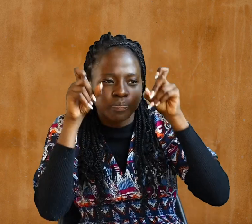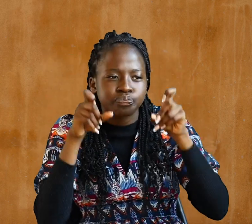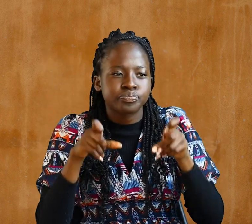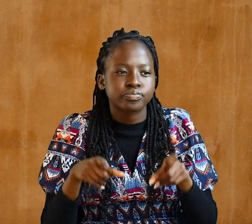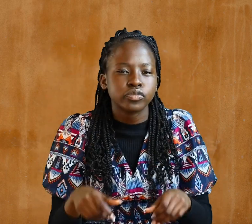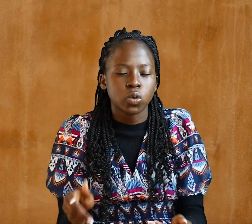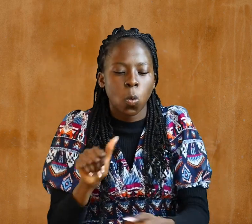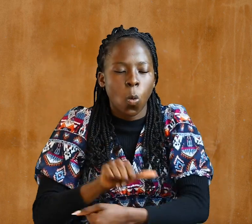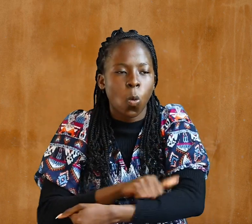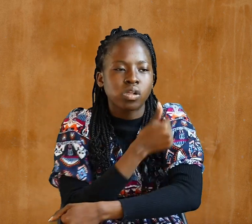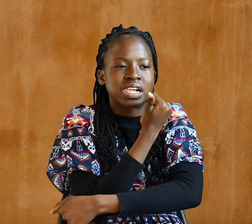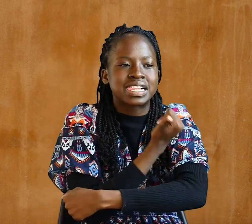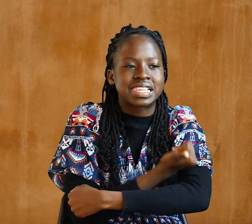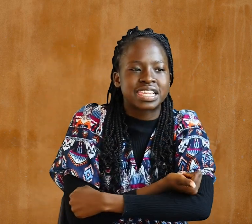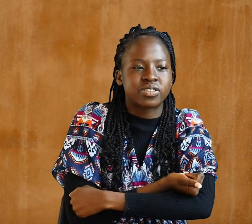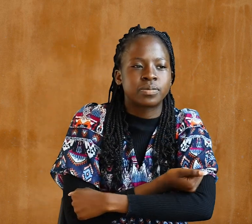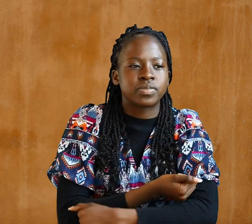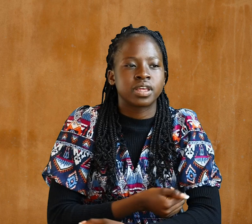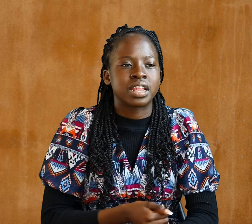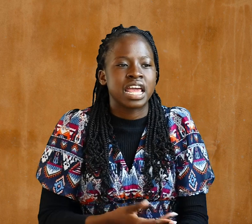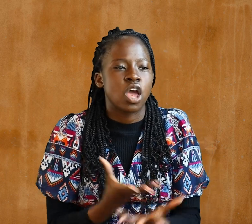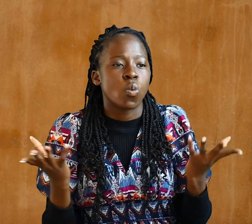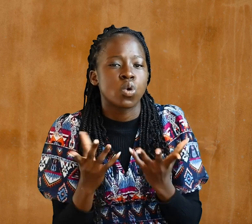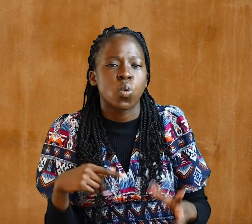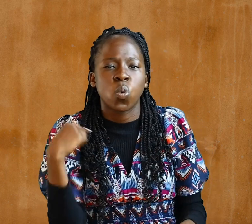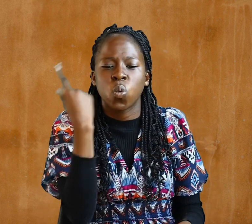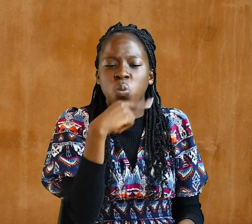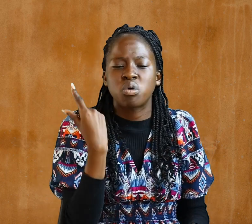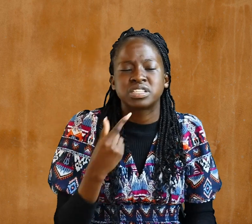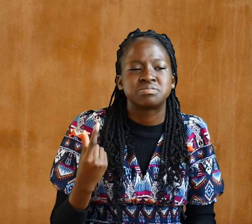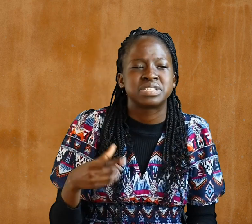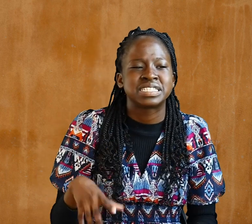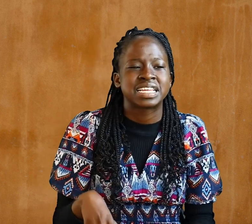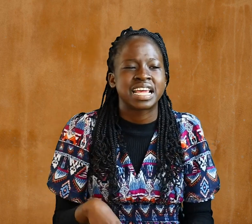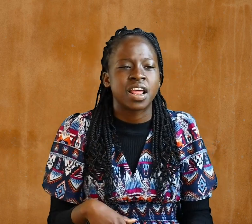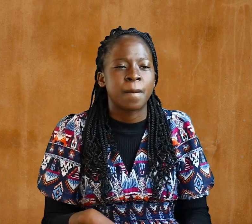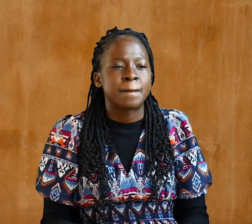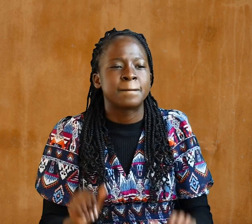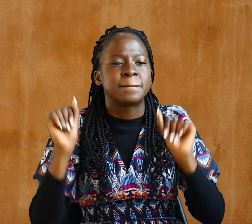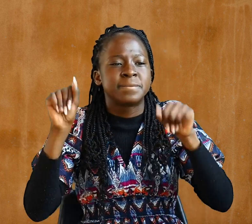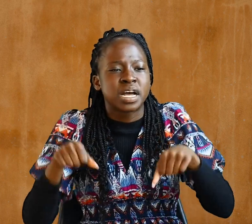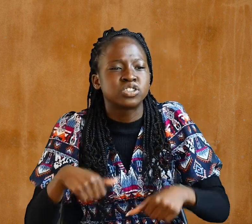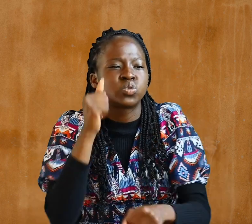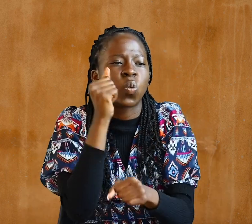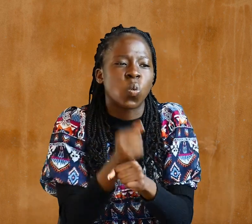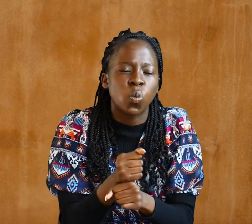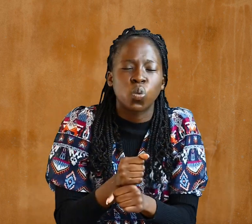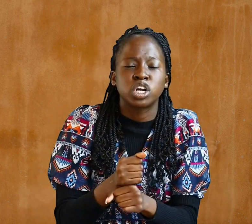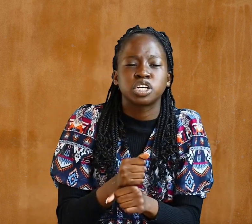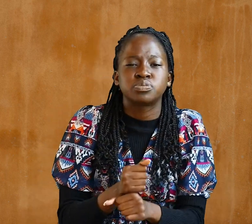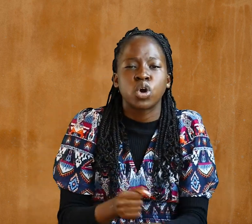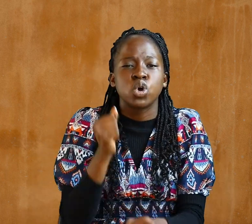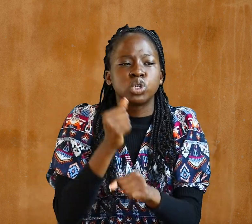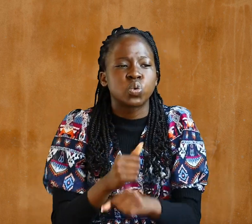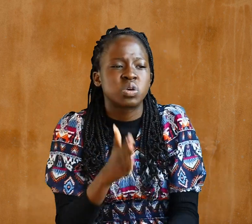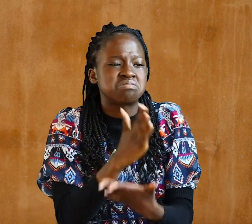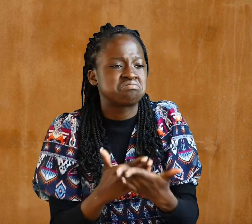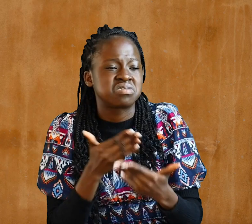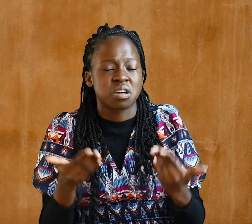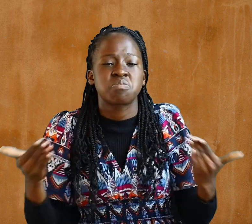stealing Must steal no longer But must work Doing something useful With their own